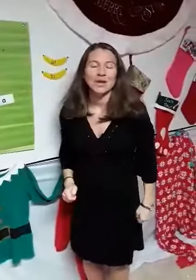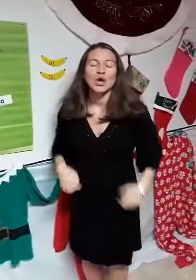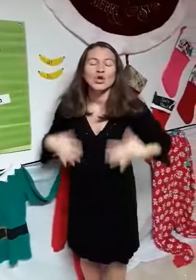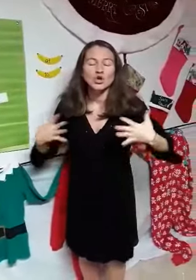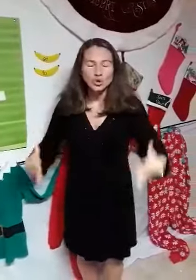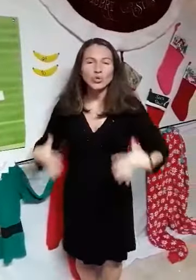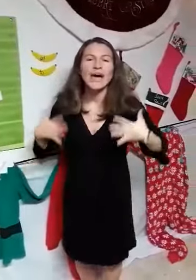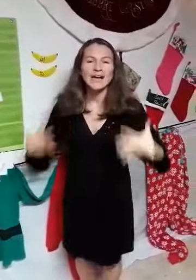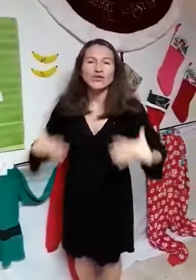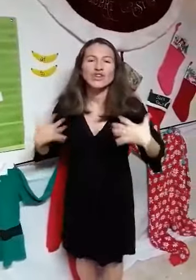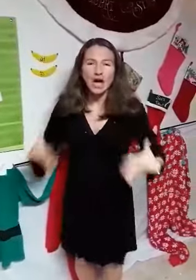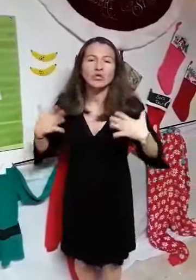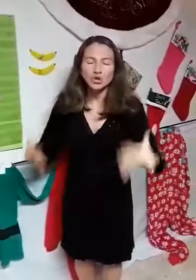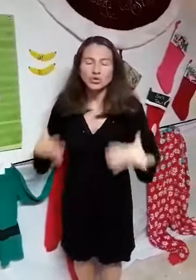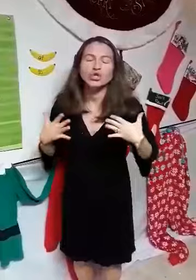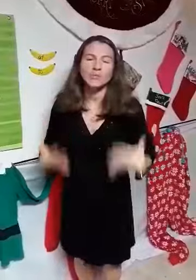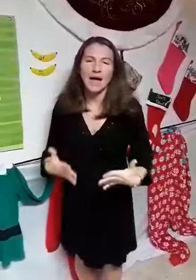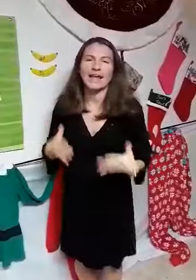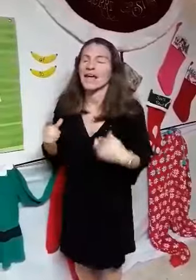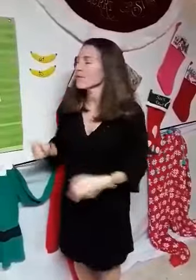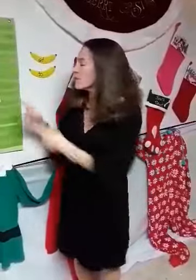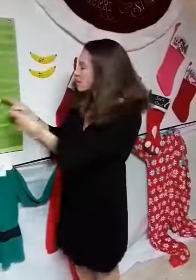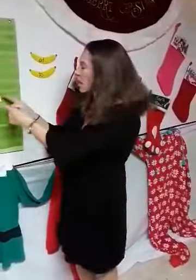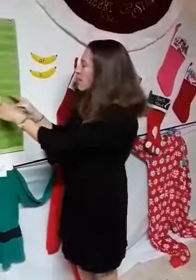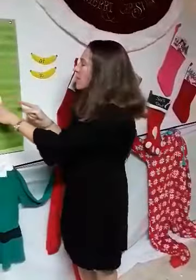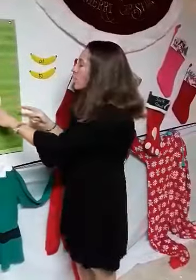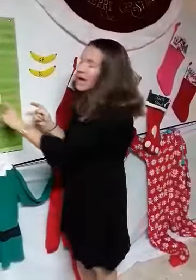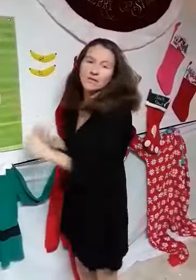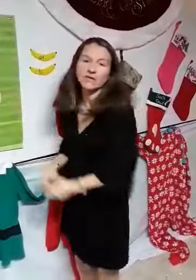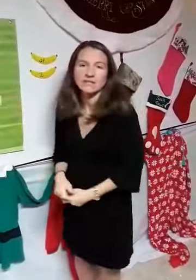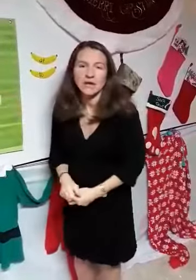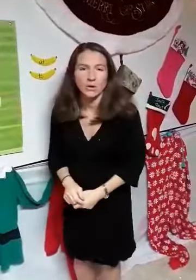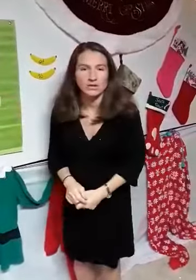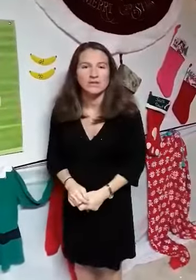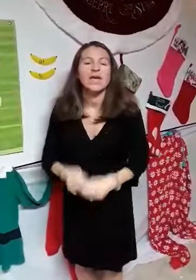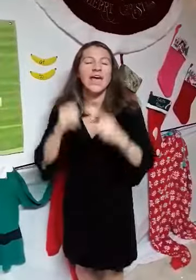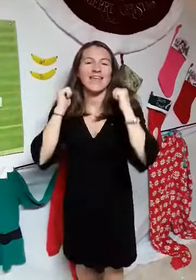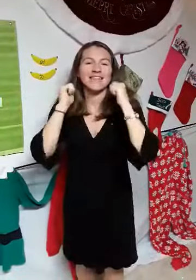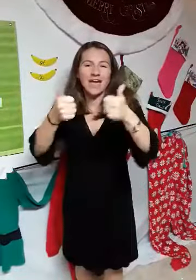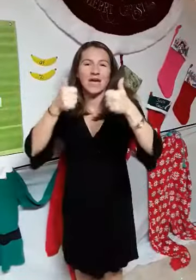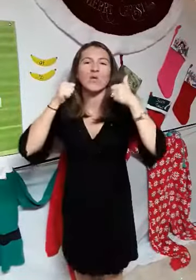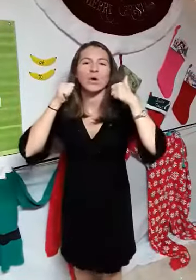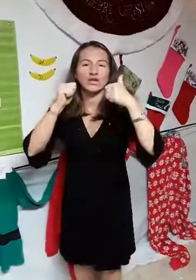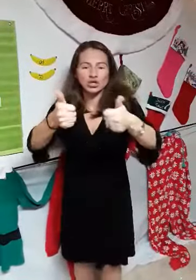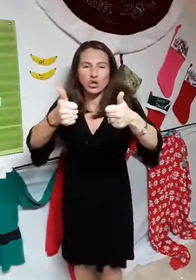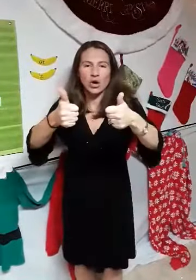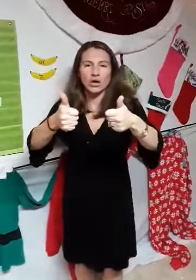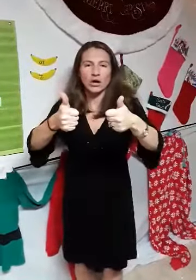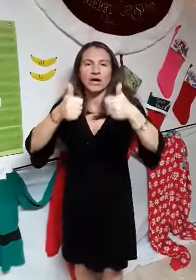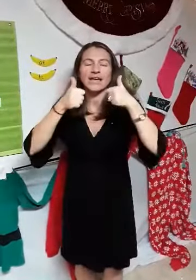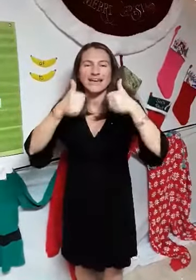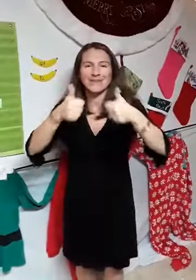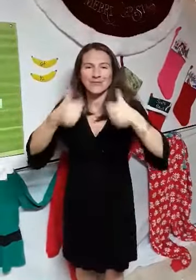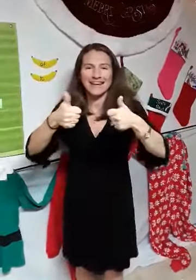You, have your child use their body every time they look at and read sight words and they will get stronger in reading.